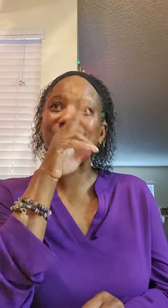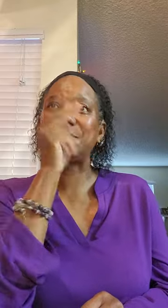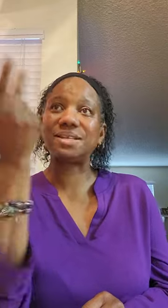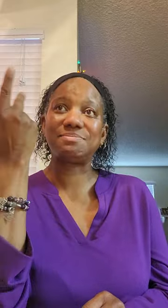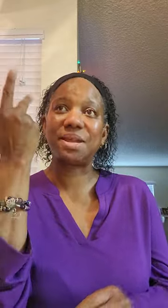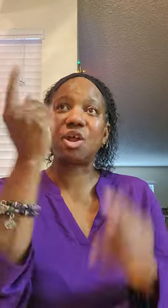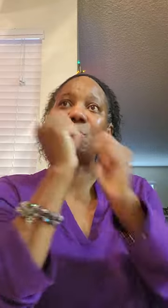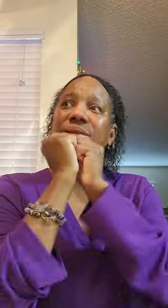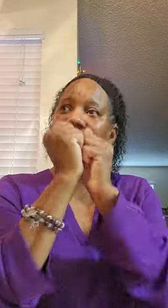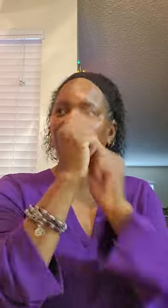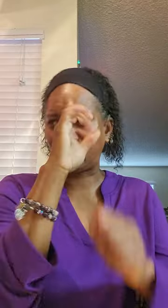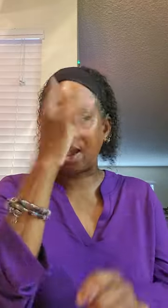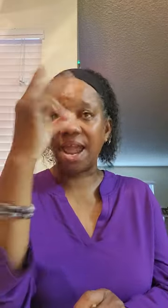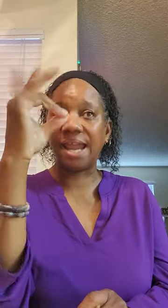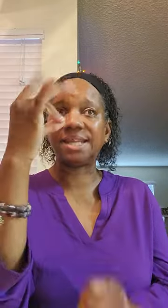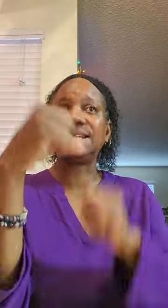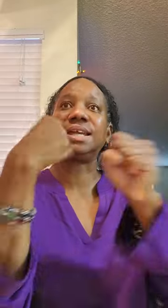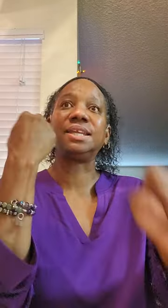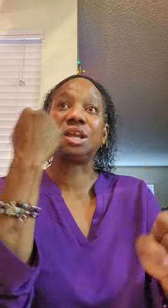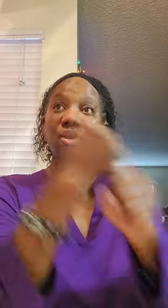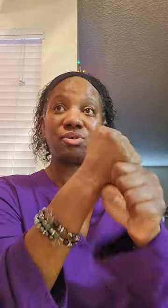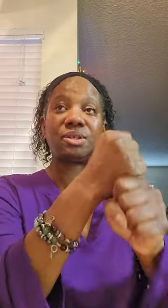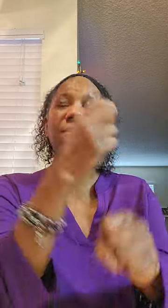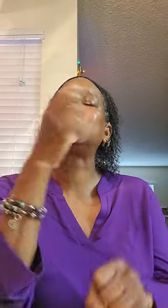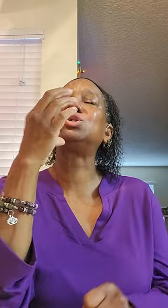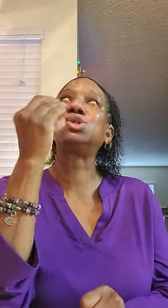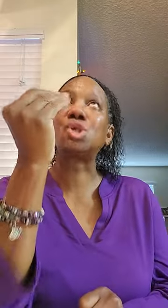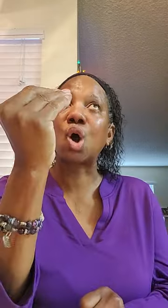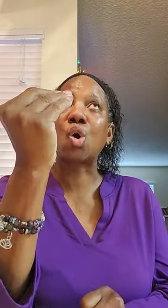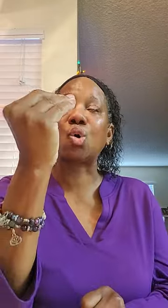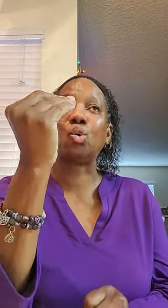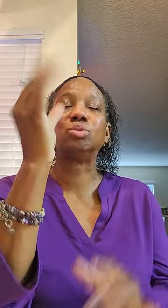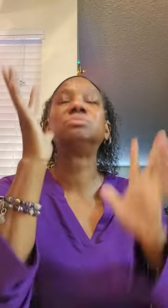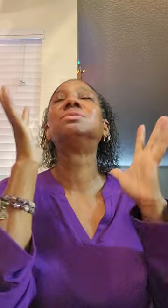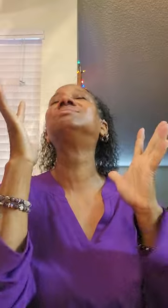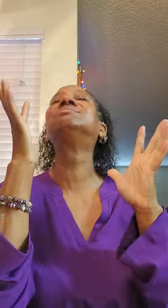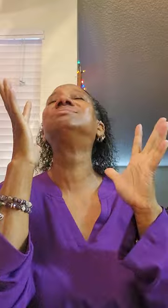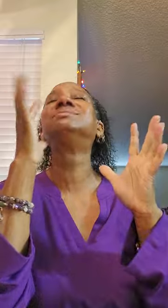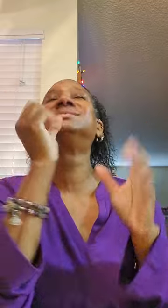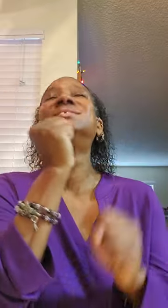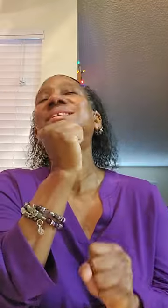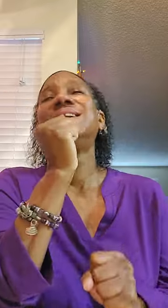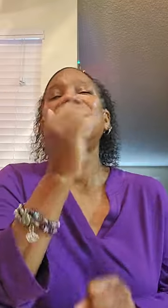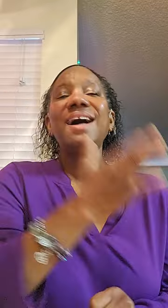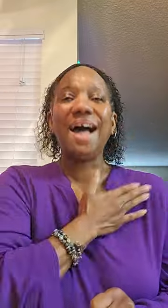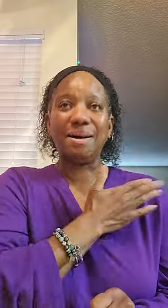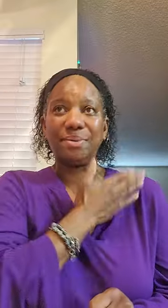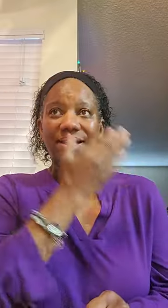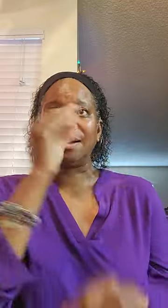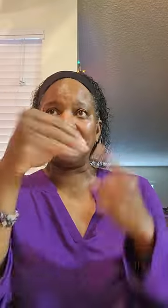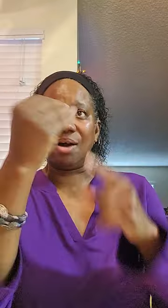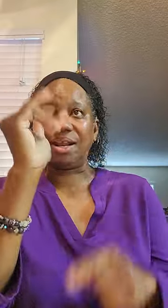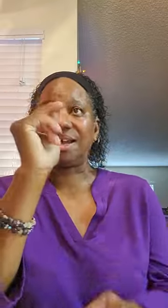Me and her have been together for 18 years. And I'm so happy about it.